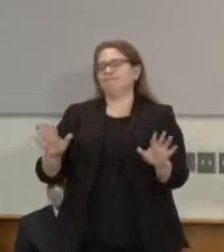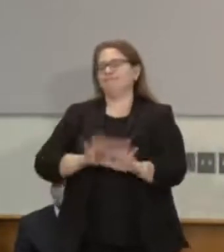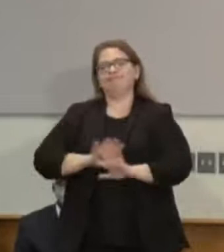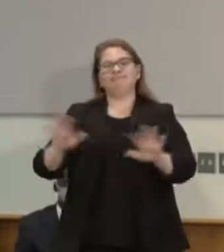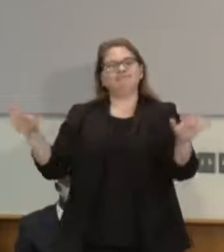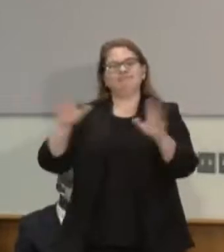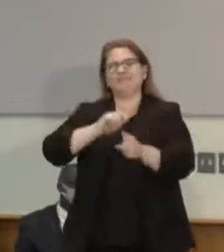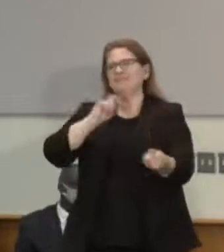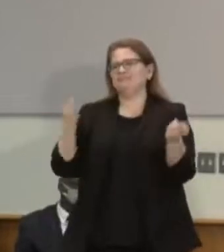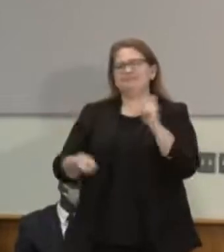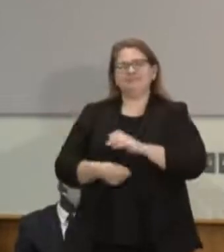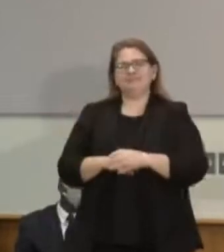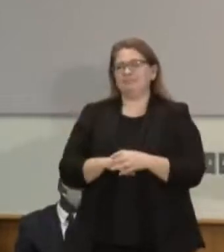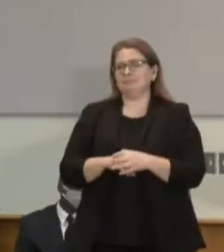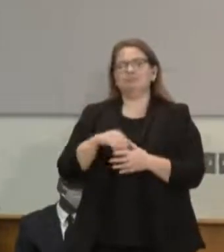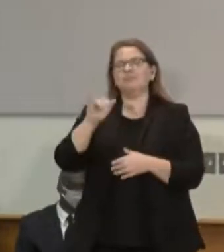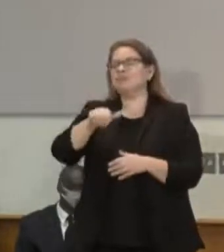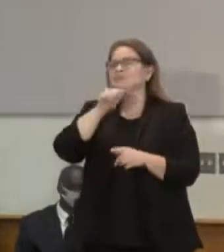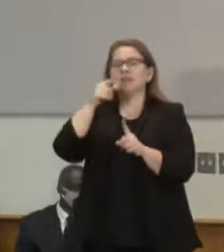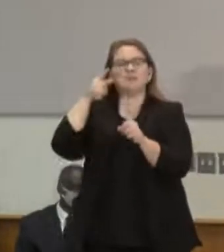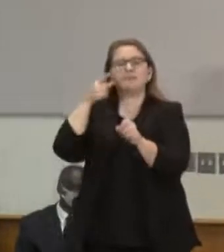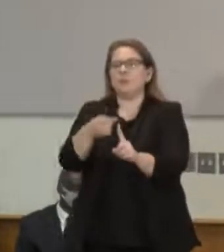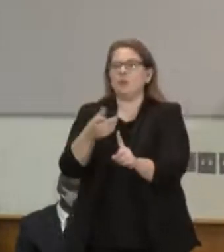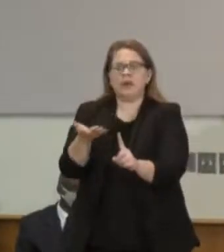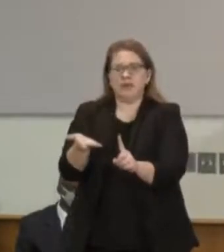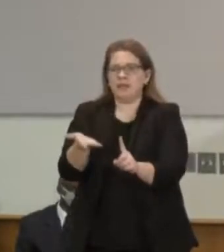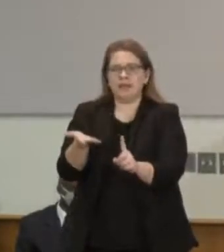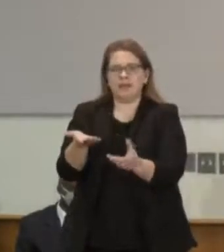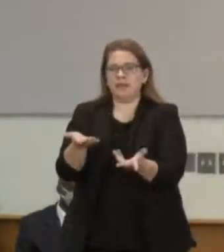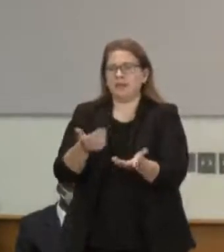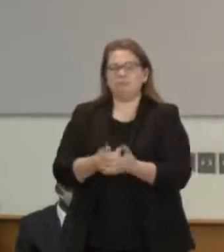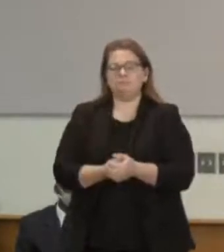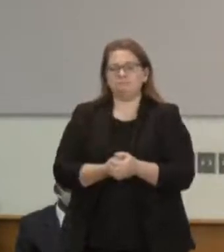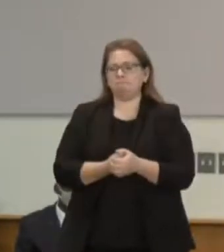they're missing the point. But if anybody want to talk specifically on warrior training, Carlos.